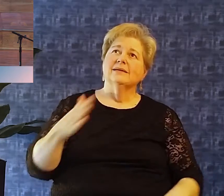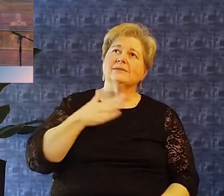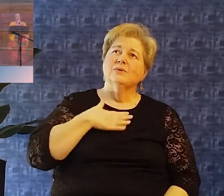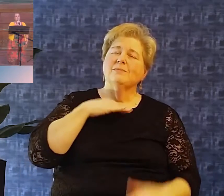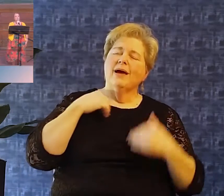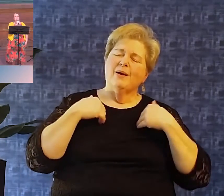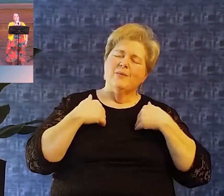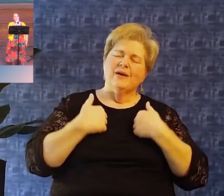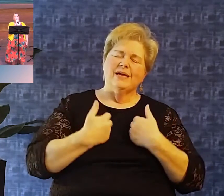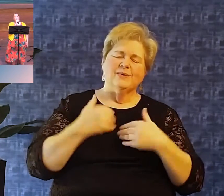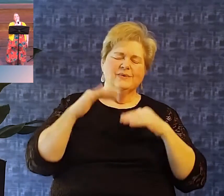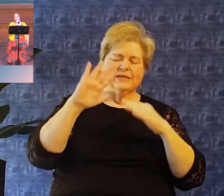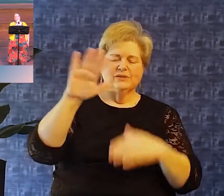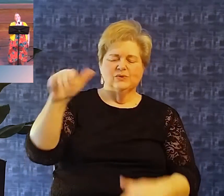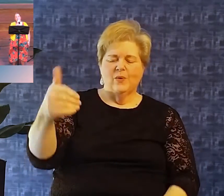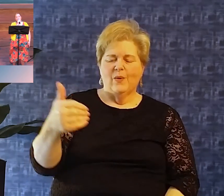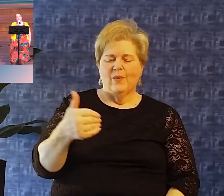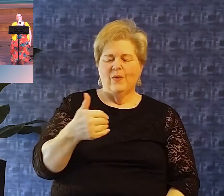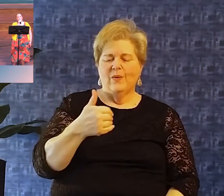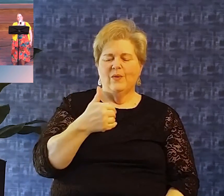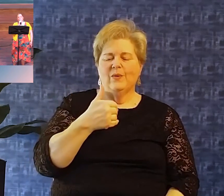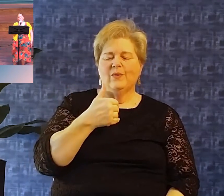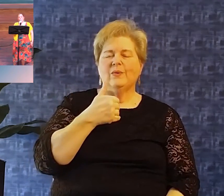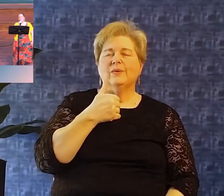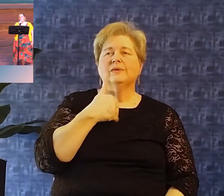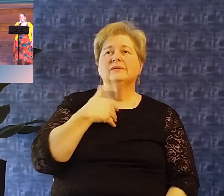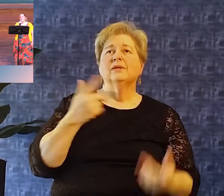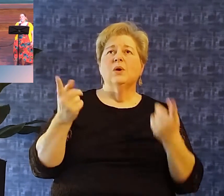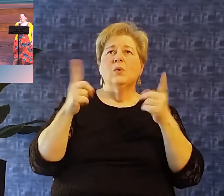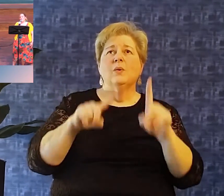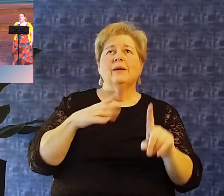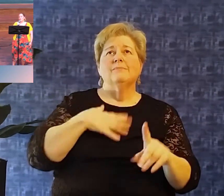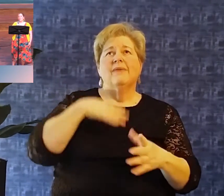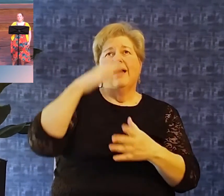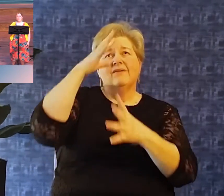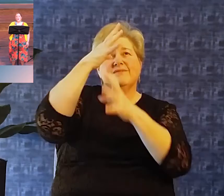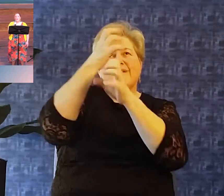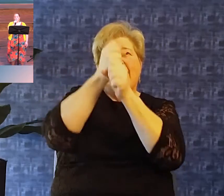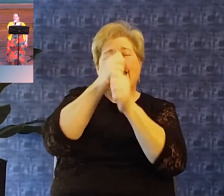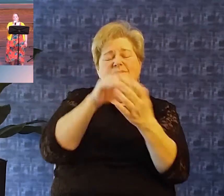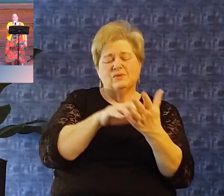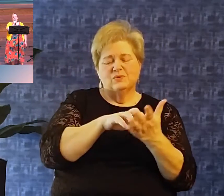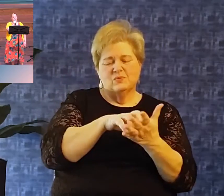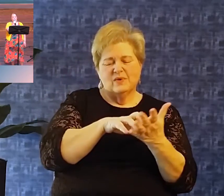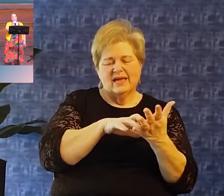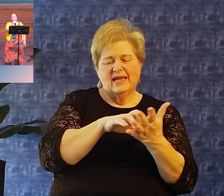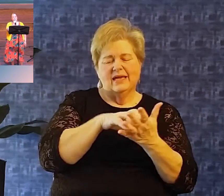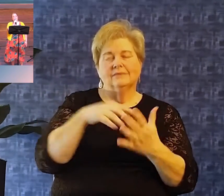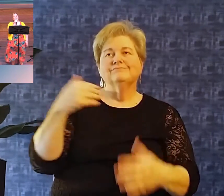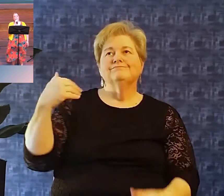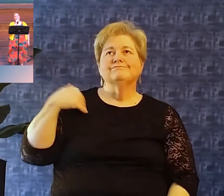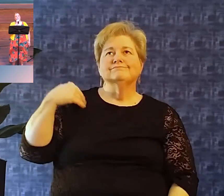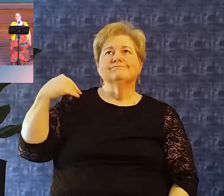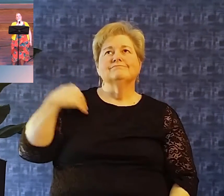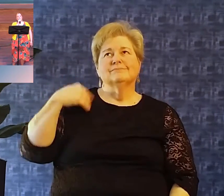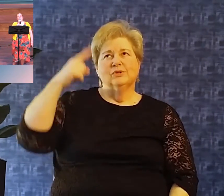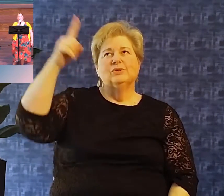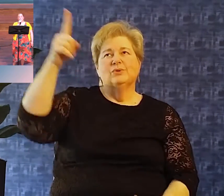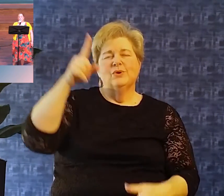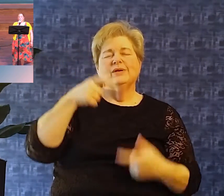to my weary soul When my faith wavers, let me know